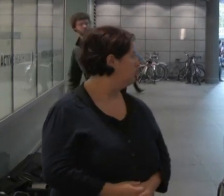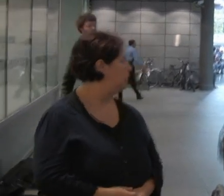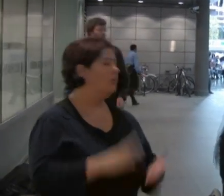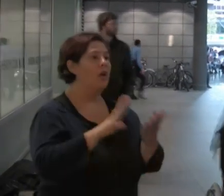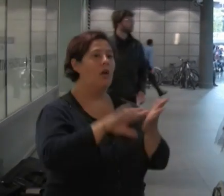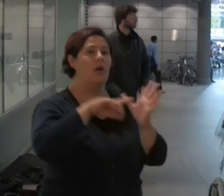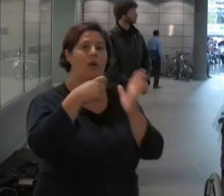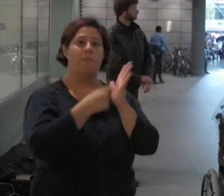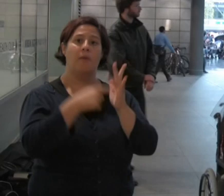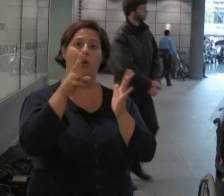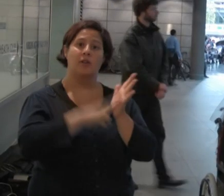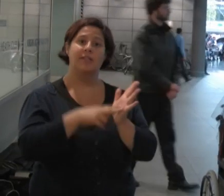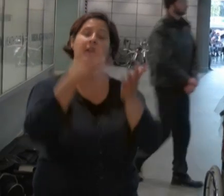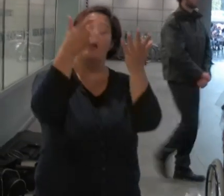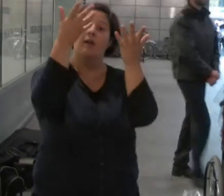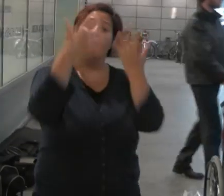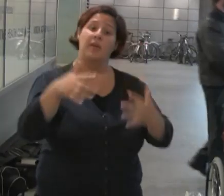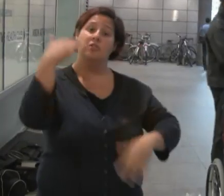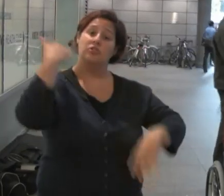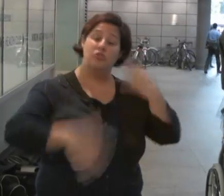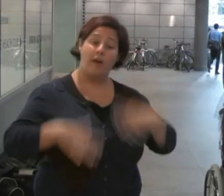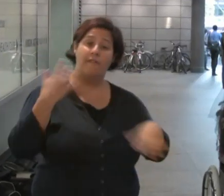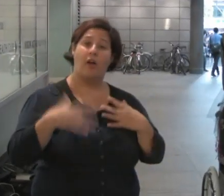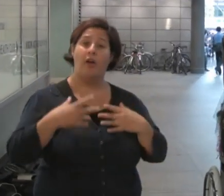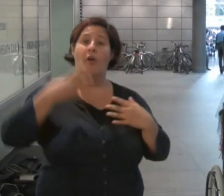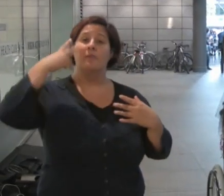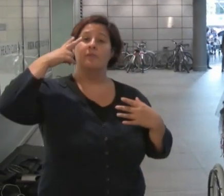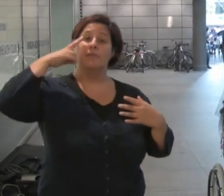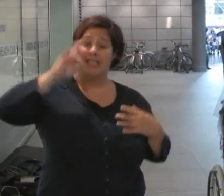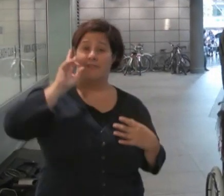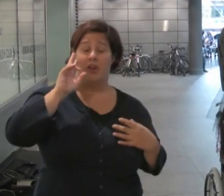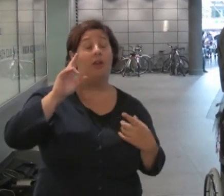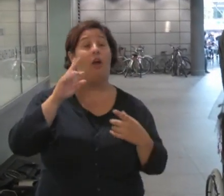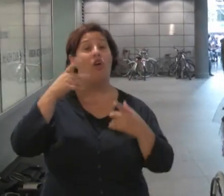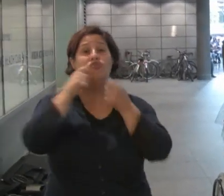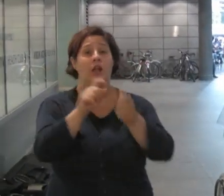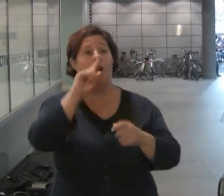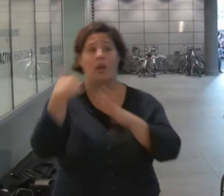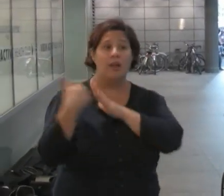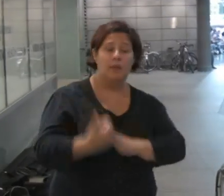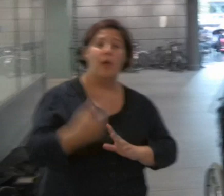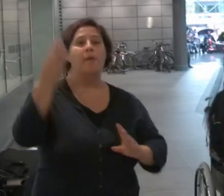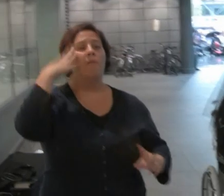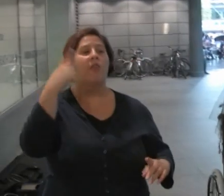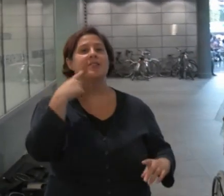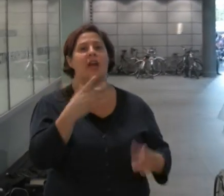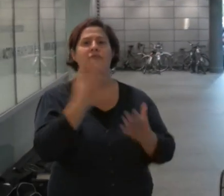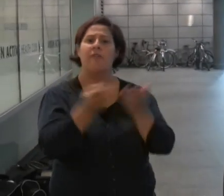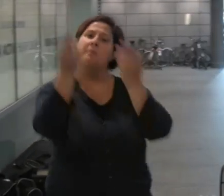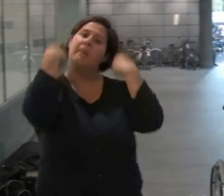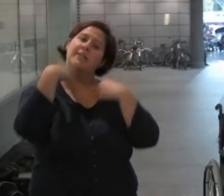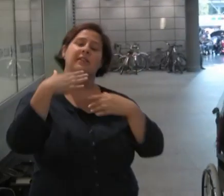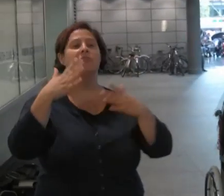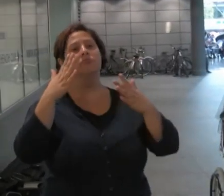Martin Russell suffered from a treatment-resistant form of schizophrenia. His mother described them as a very classic, very